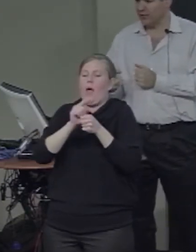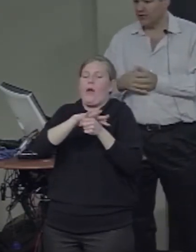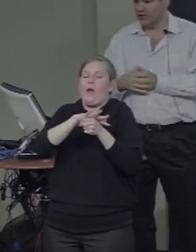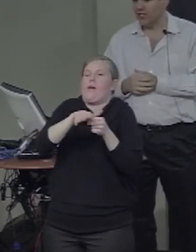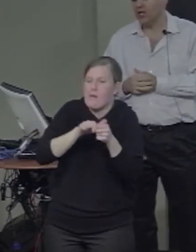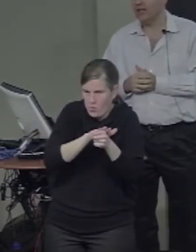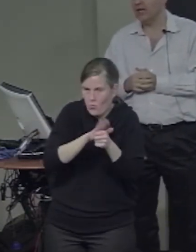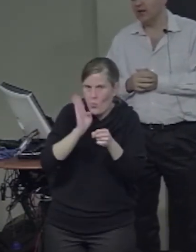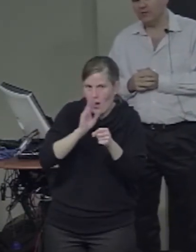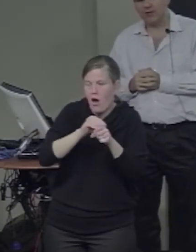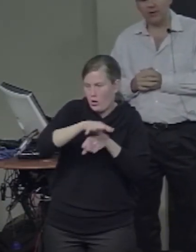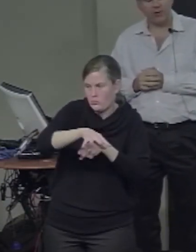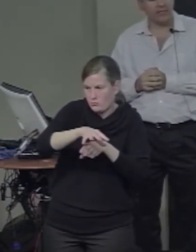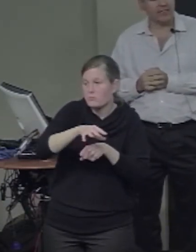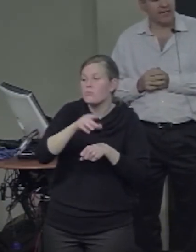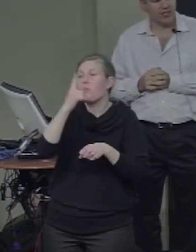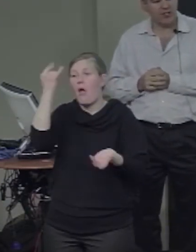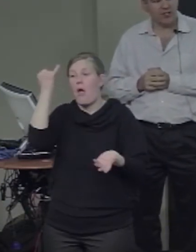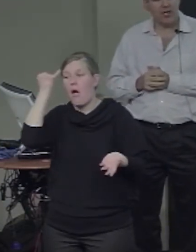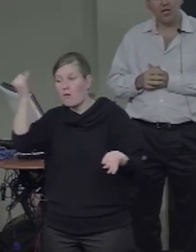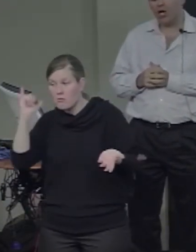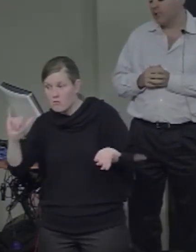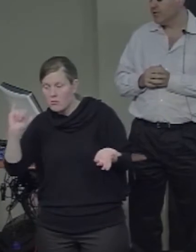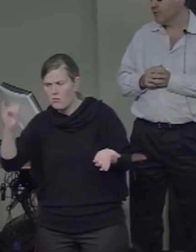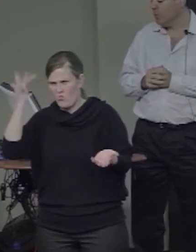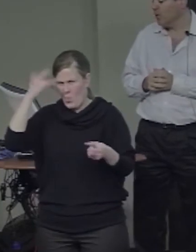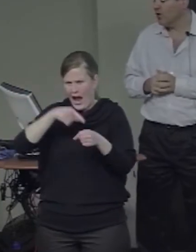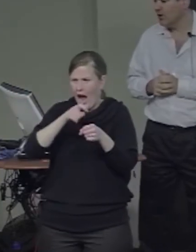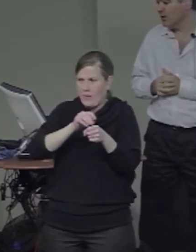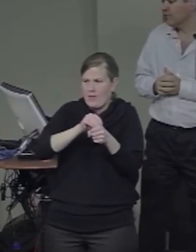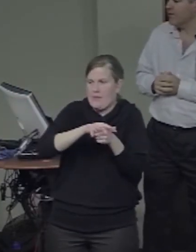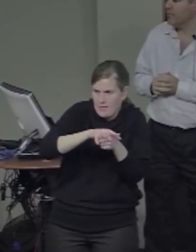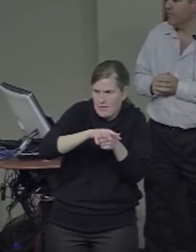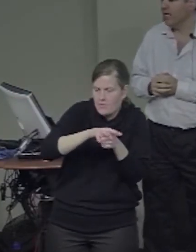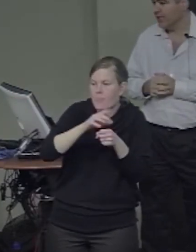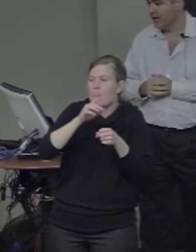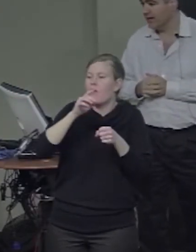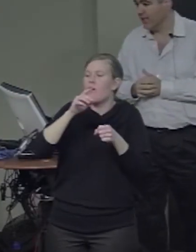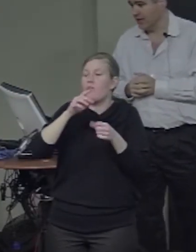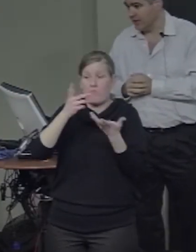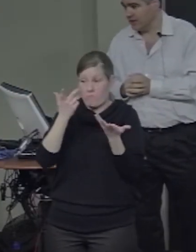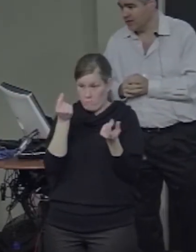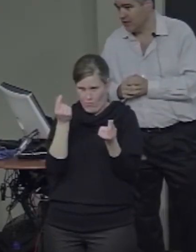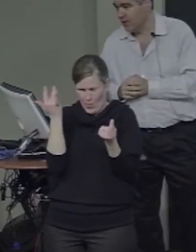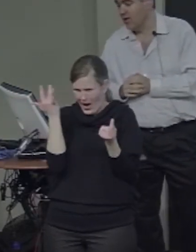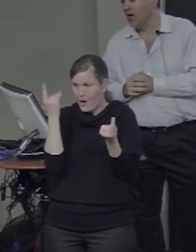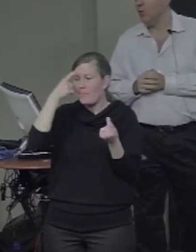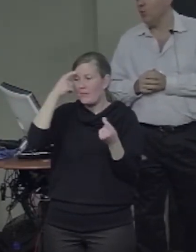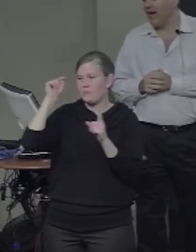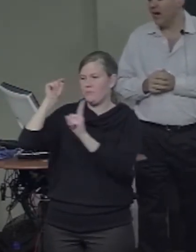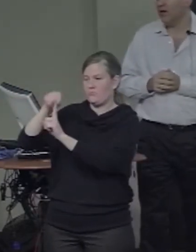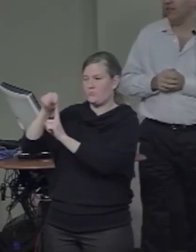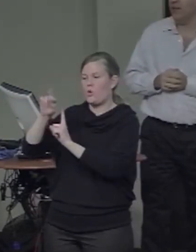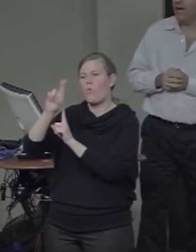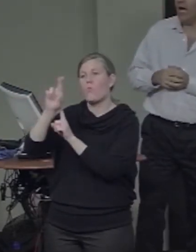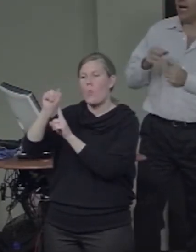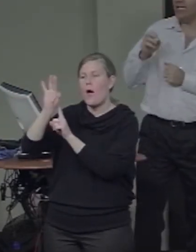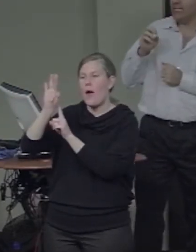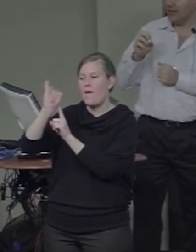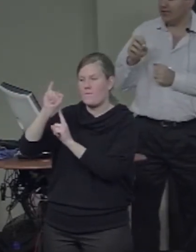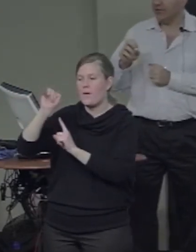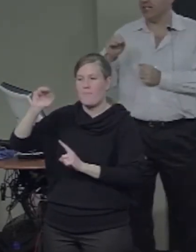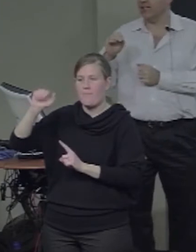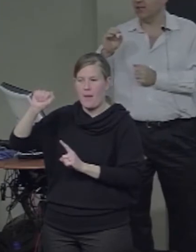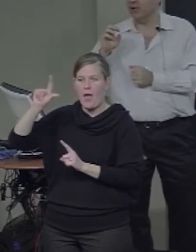factors that govern their organization comes from work of Rafi Malach and colleagues, where they